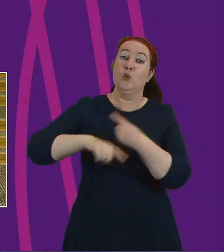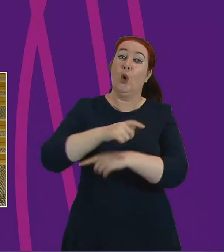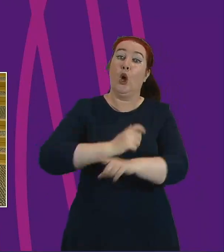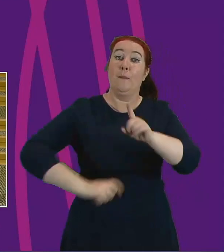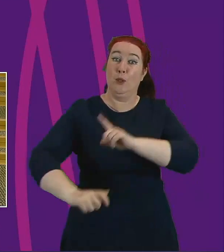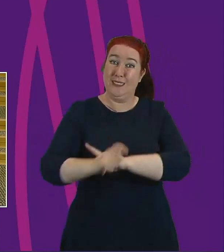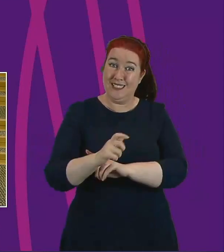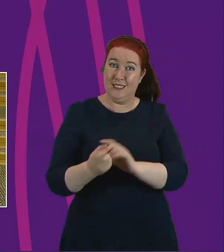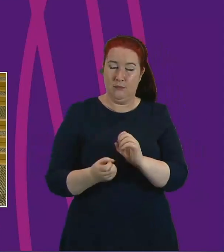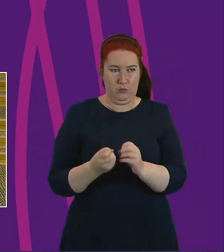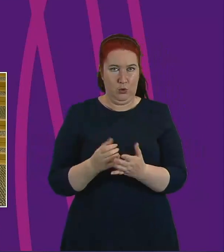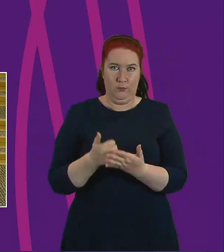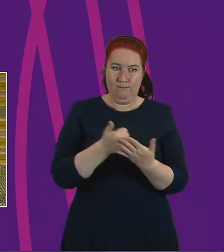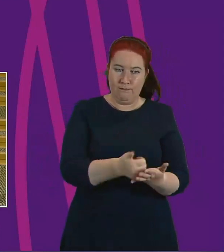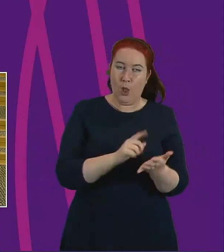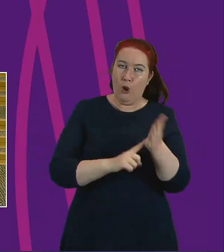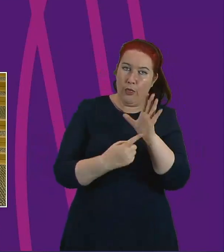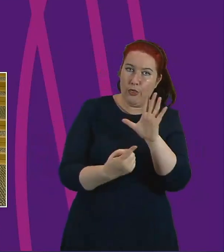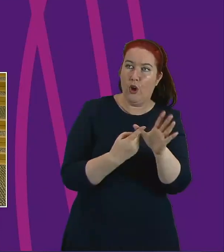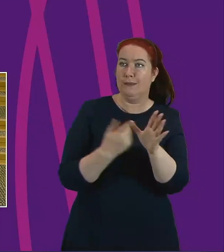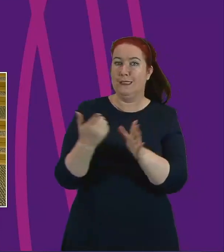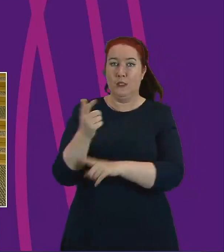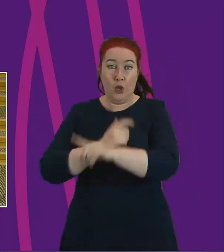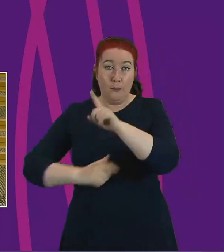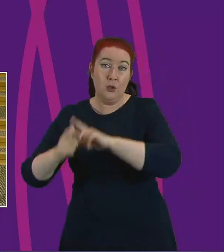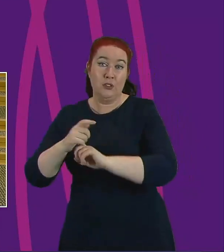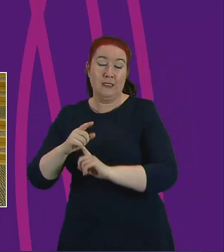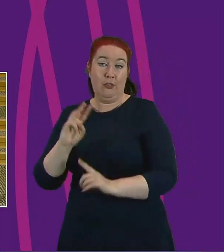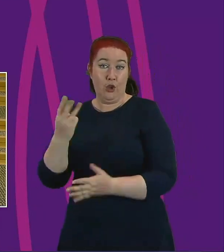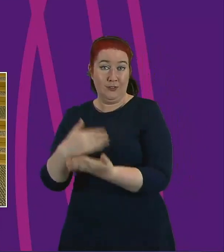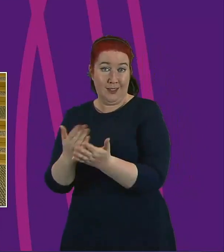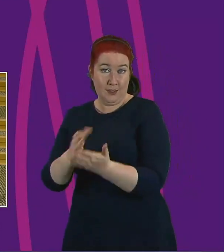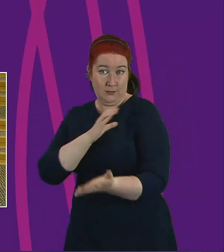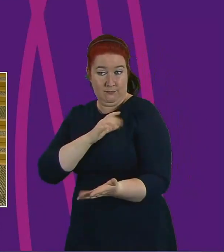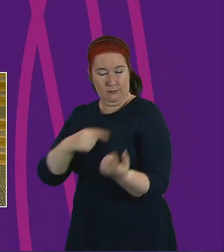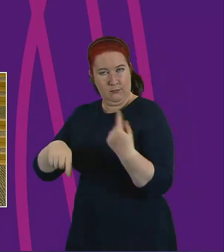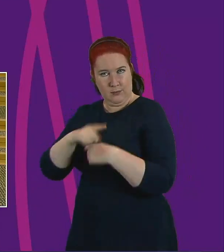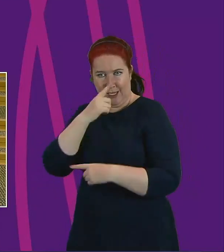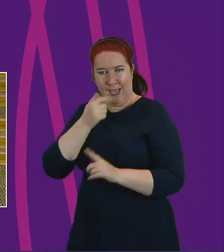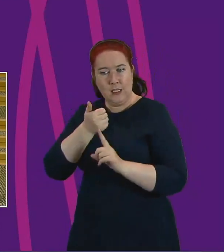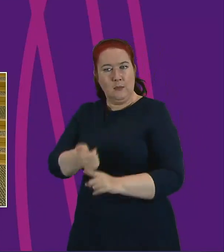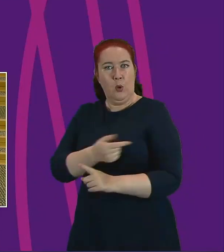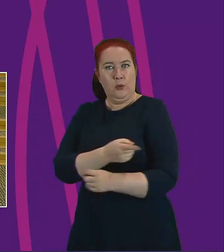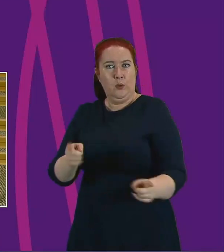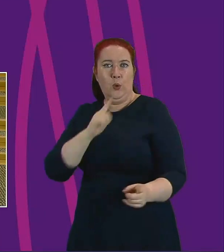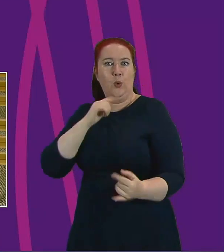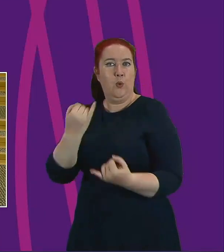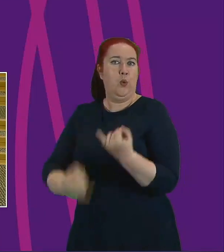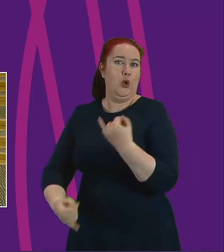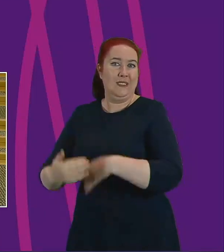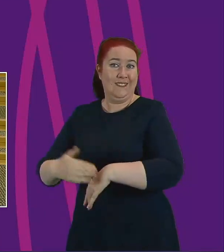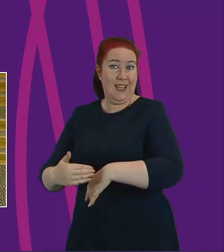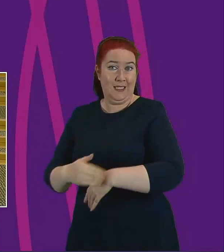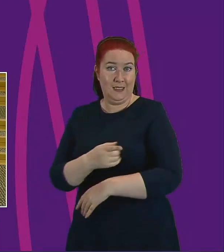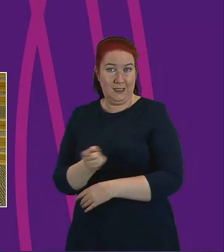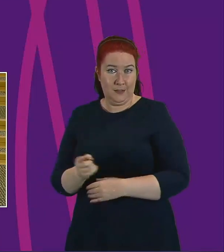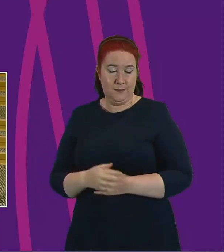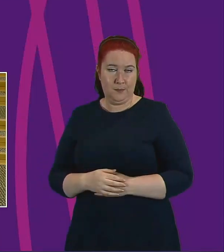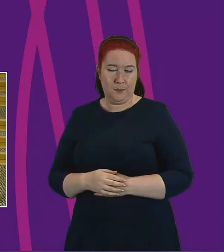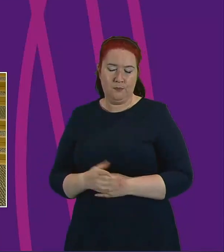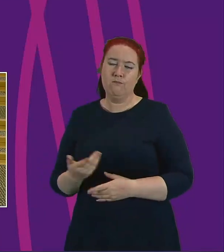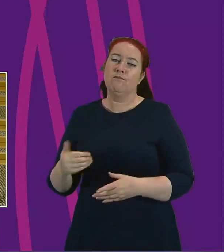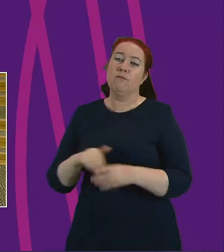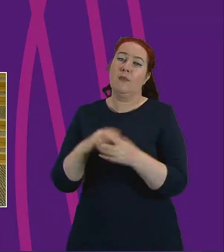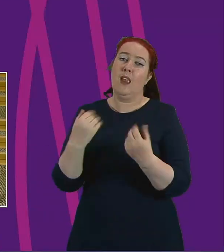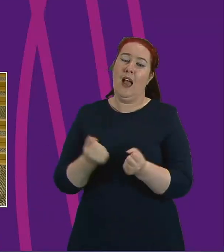local authorities, communities and the third sector are able to support those most affected. This included a third sector